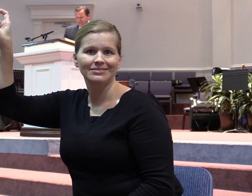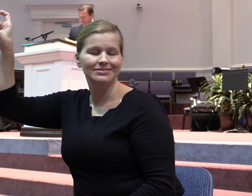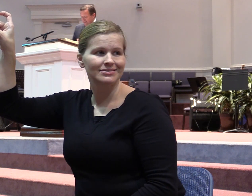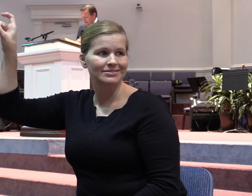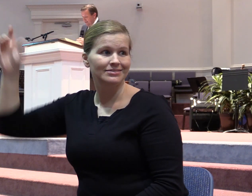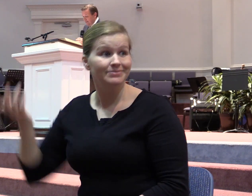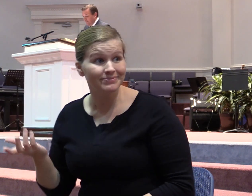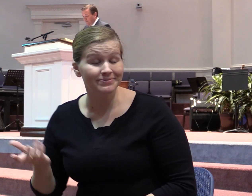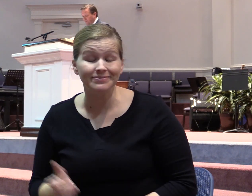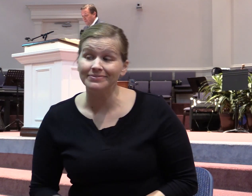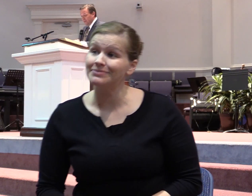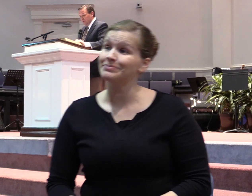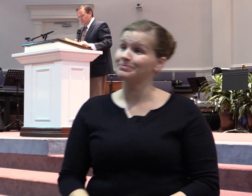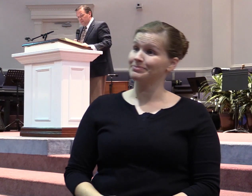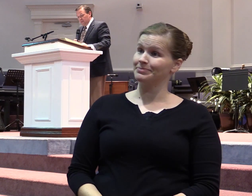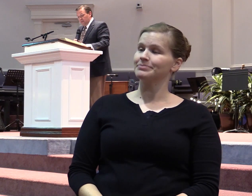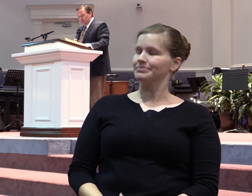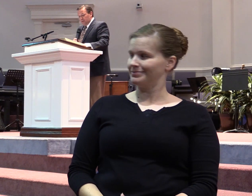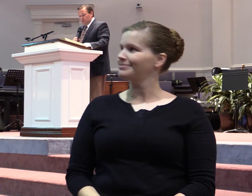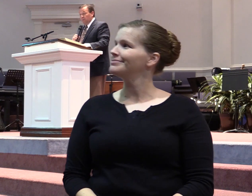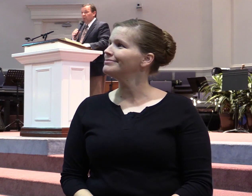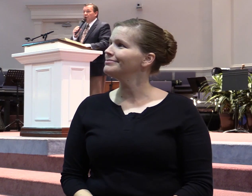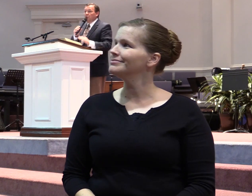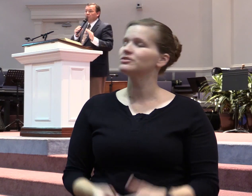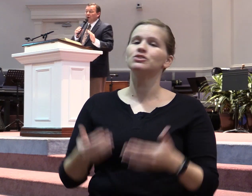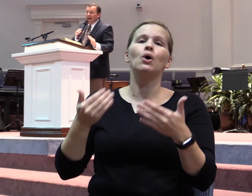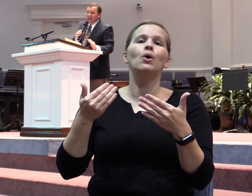That's right. It's good. Throw it down. So before you grind,